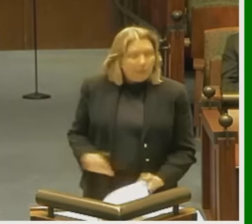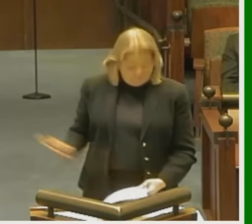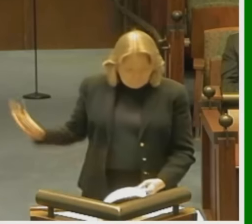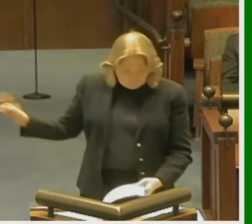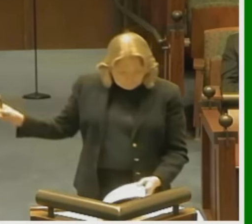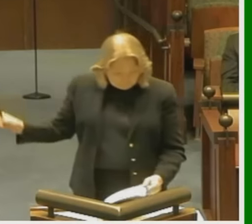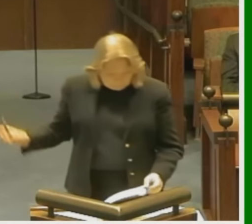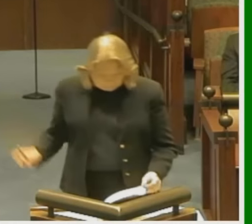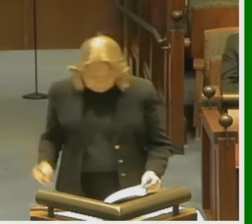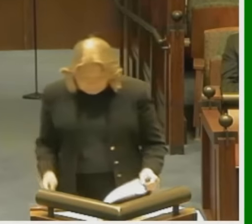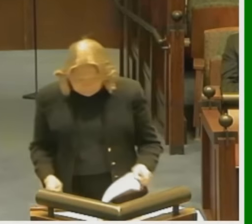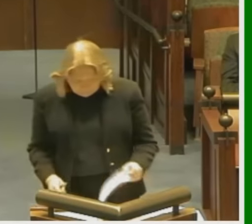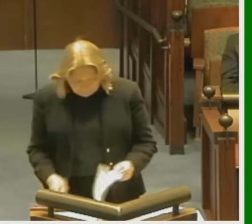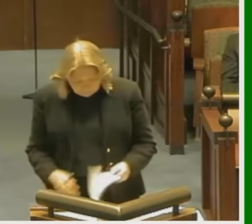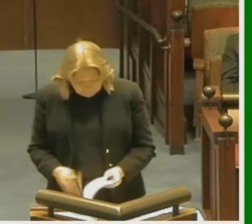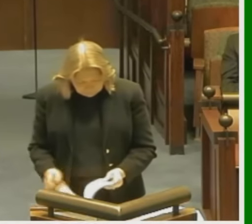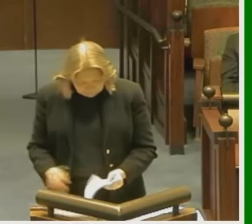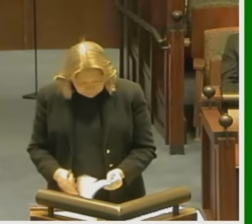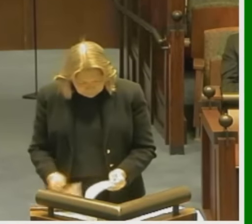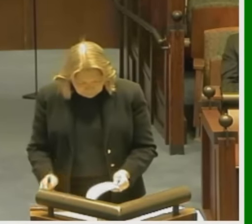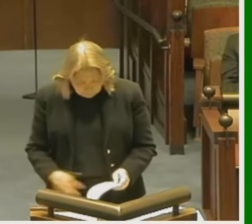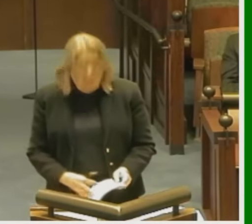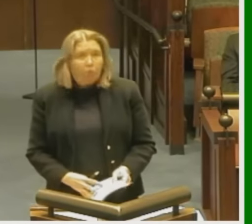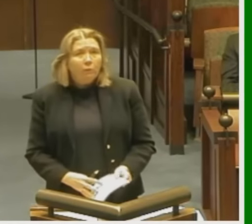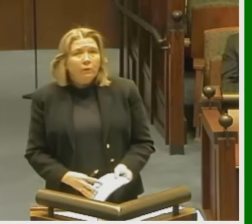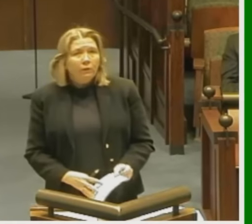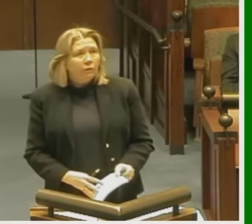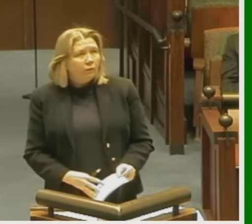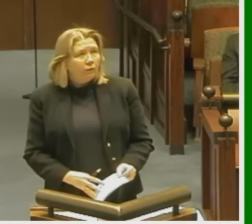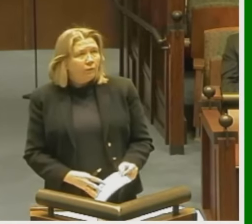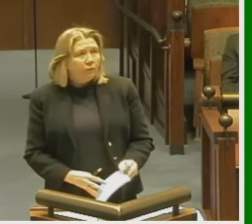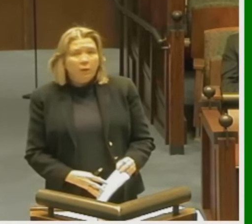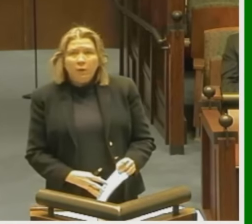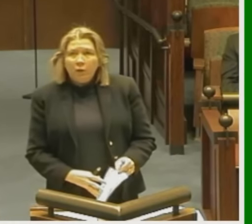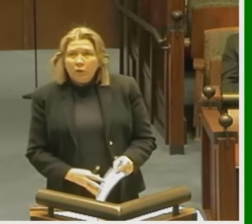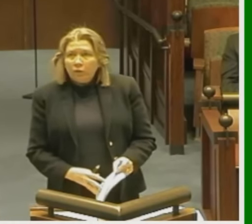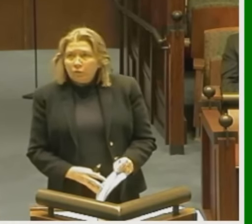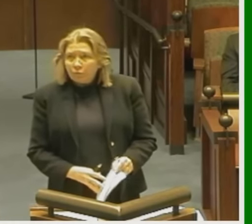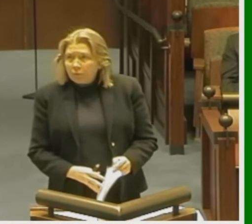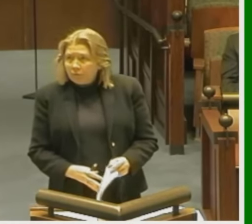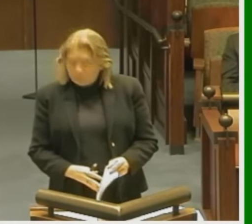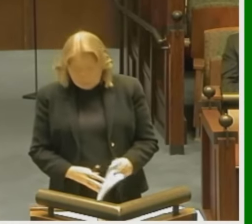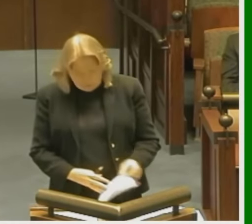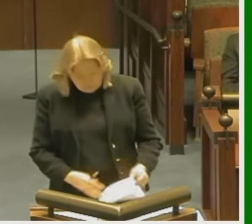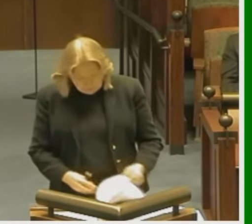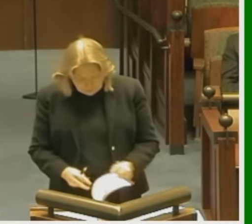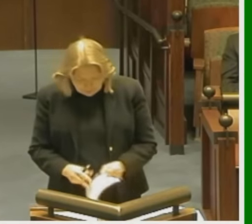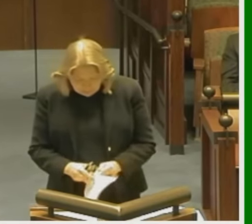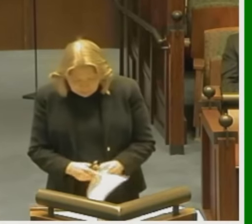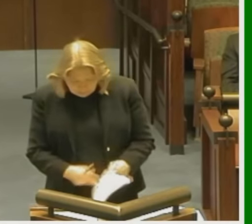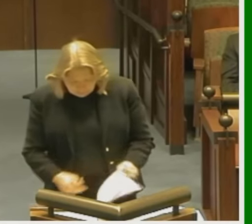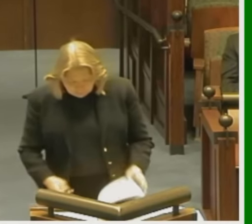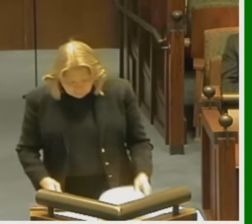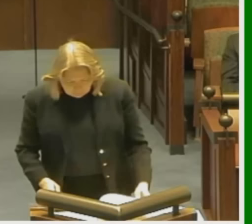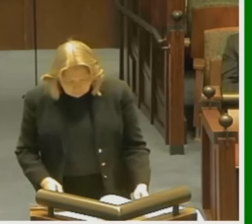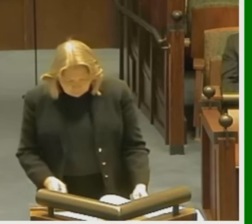I would like to address Mr. Mintz's argument concerning the Internal Revenue Code. He suggests